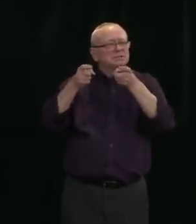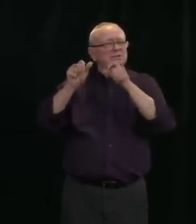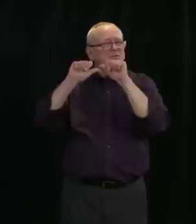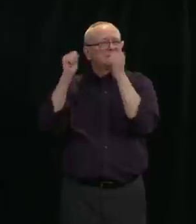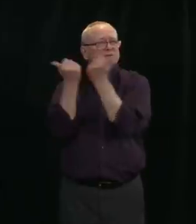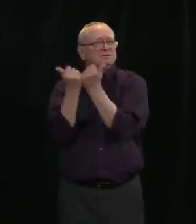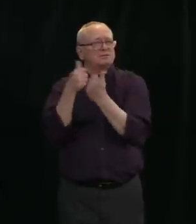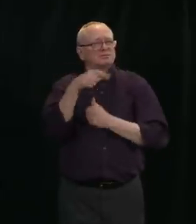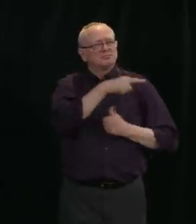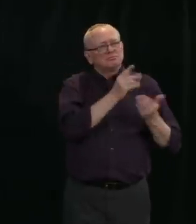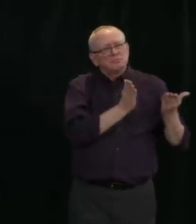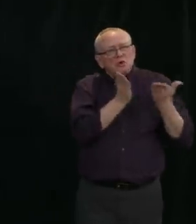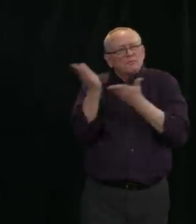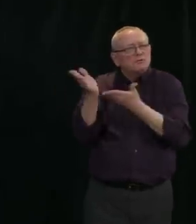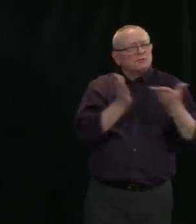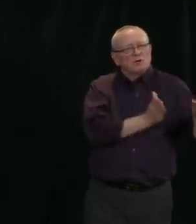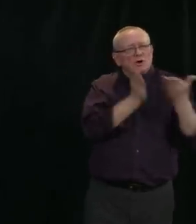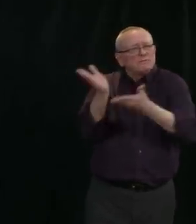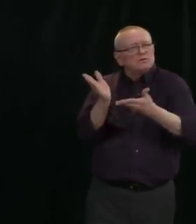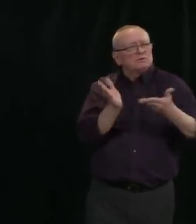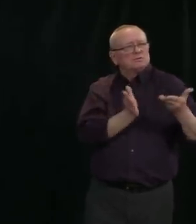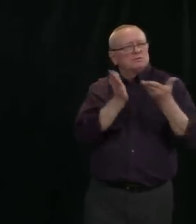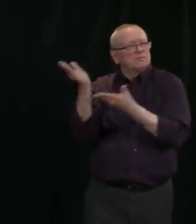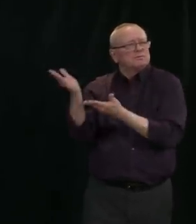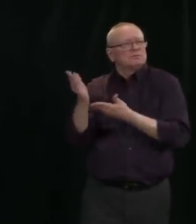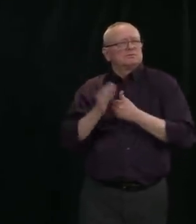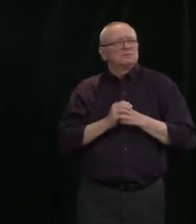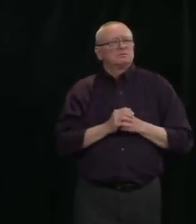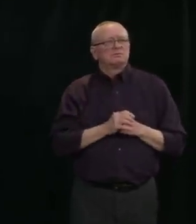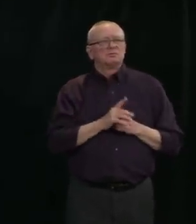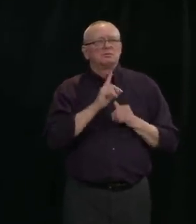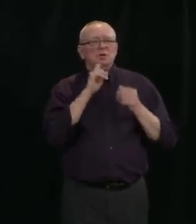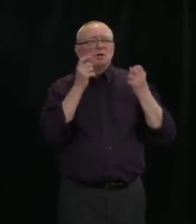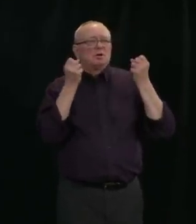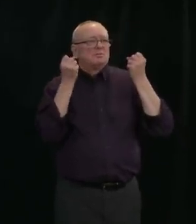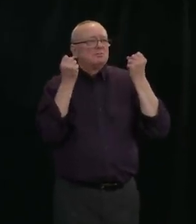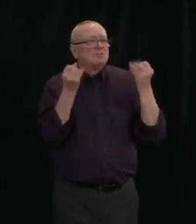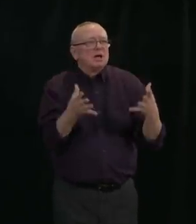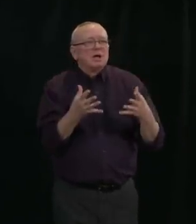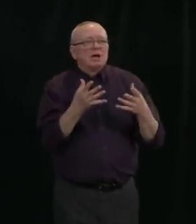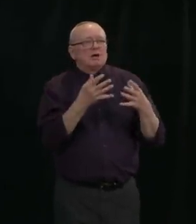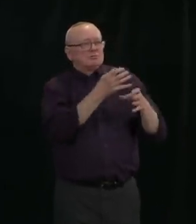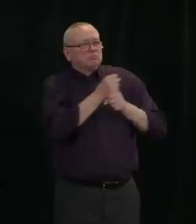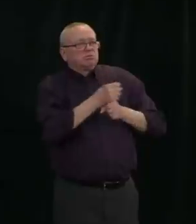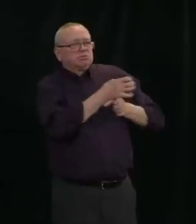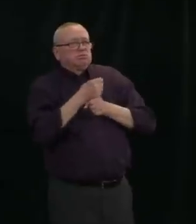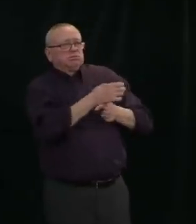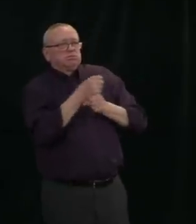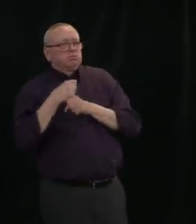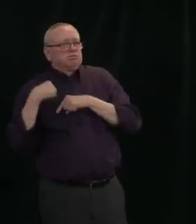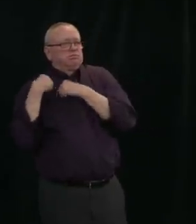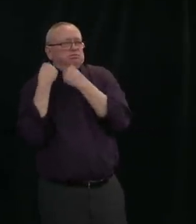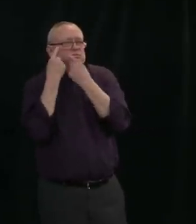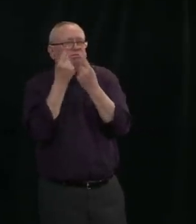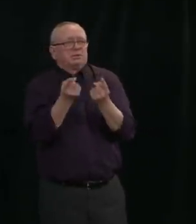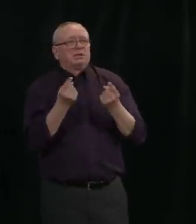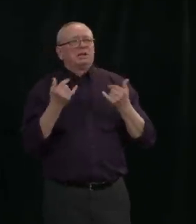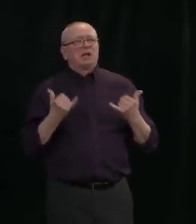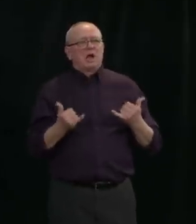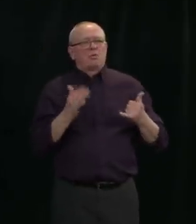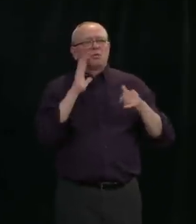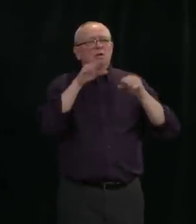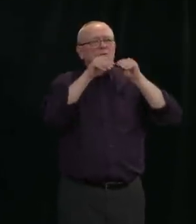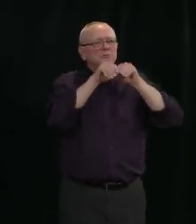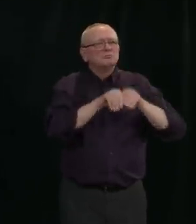we've called the Unsolicited Offers Program. And today we are launching an expanded version of this, we are launching the